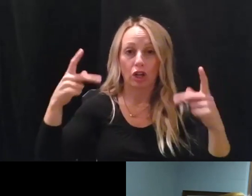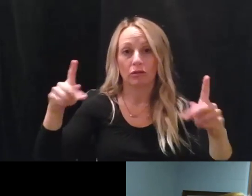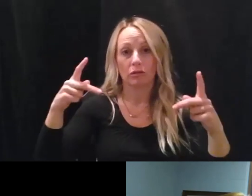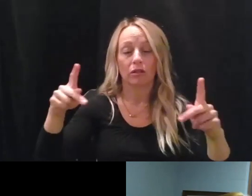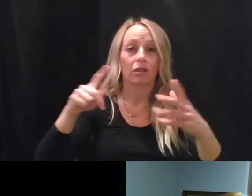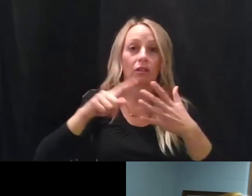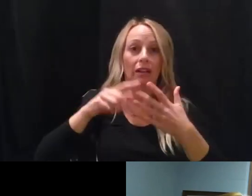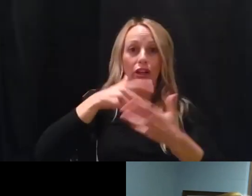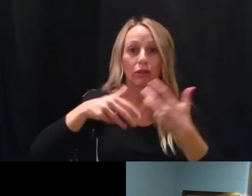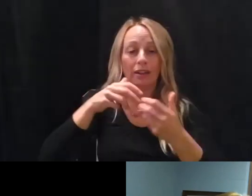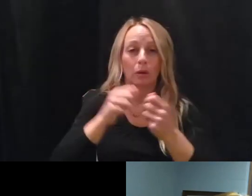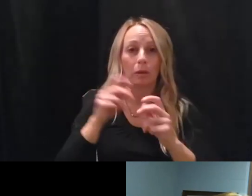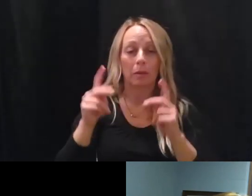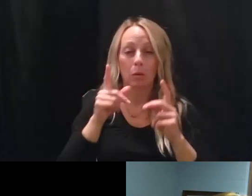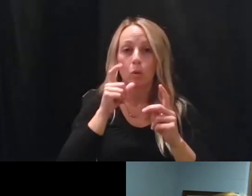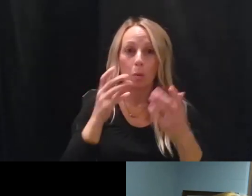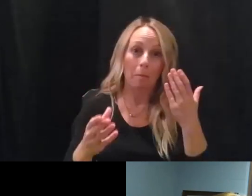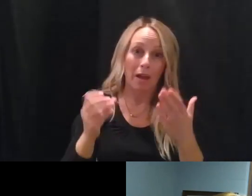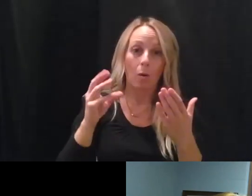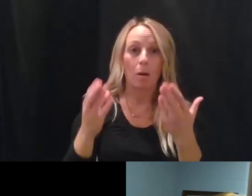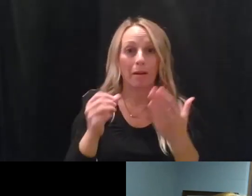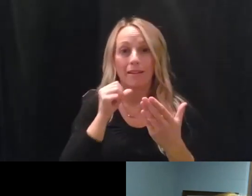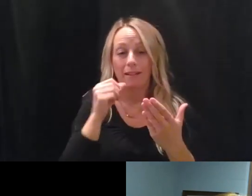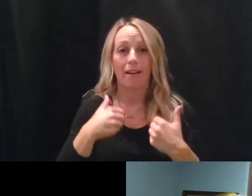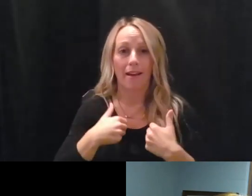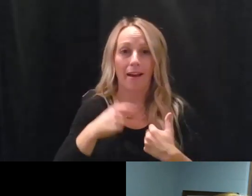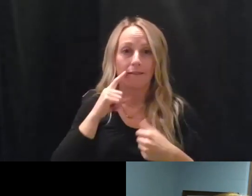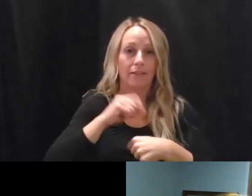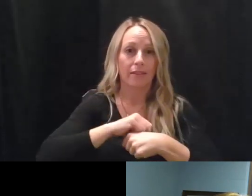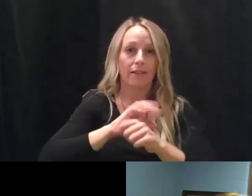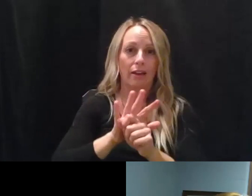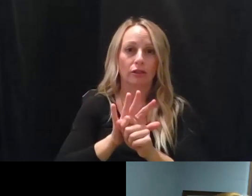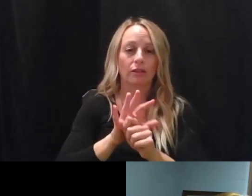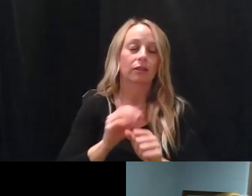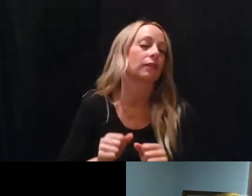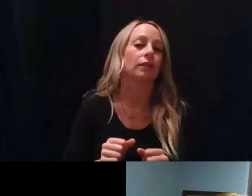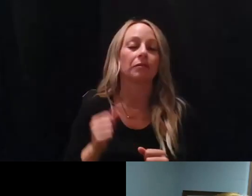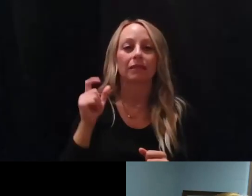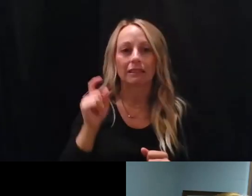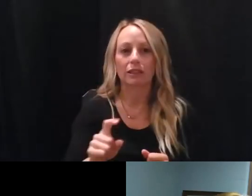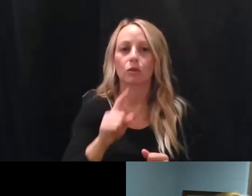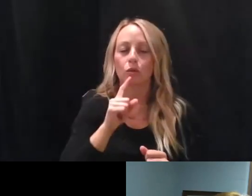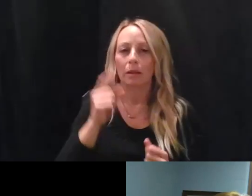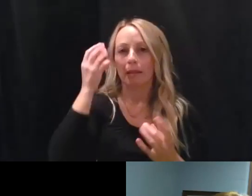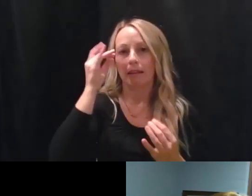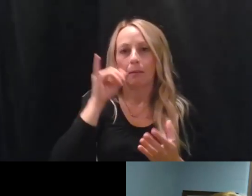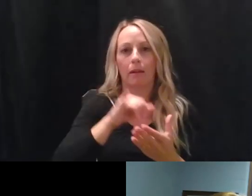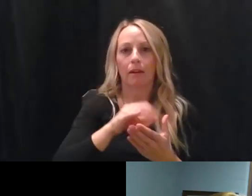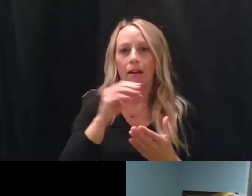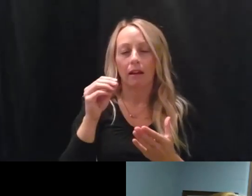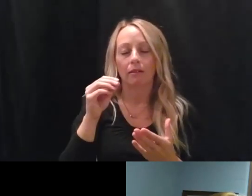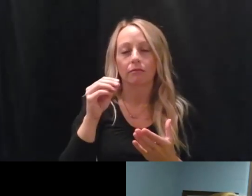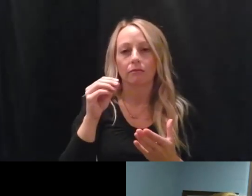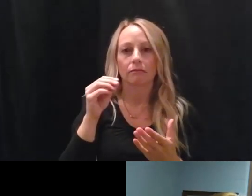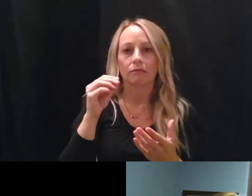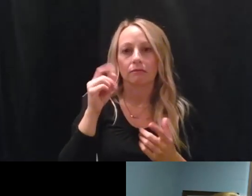with people who may or may not have the virus? Really, people need to be thinking about that and taking that into consideration